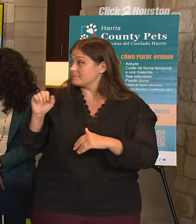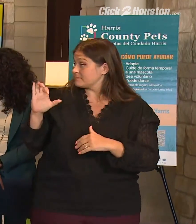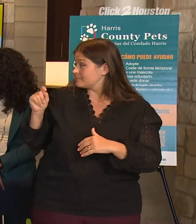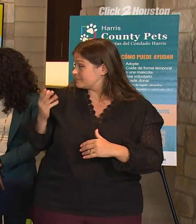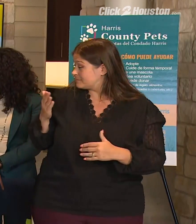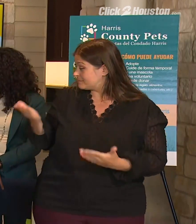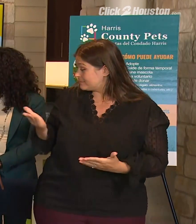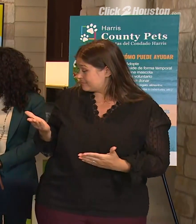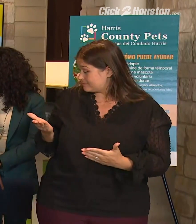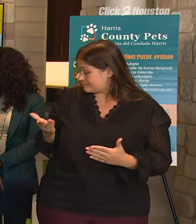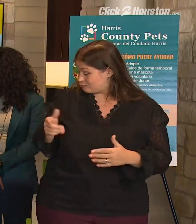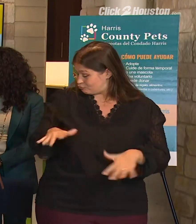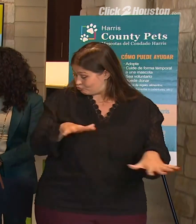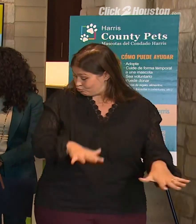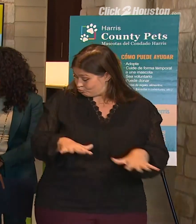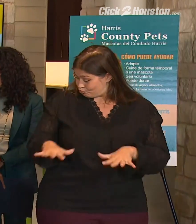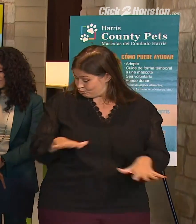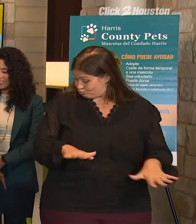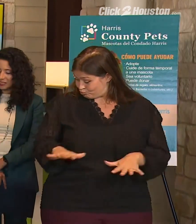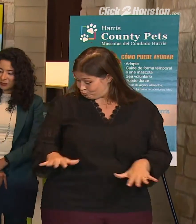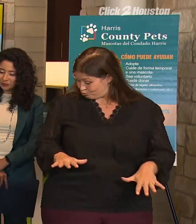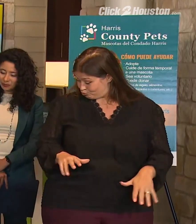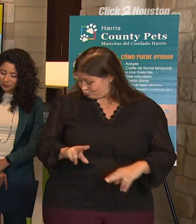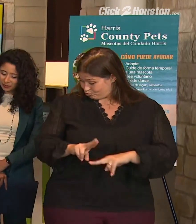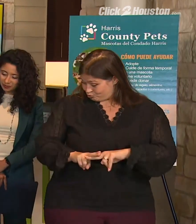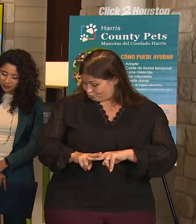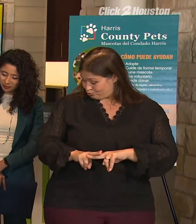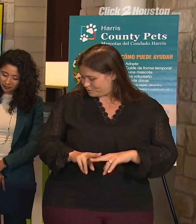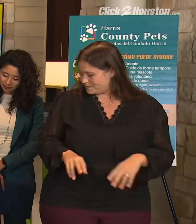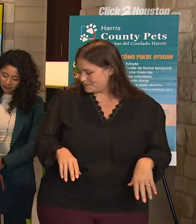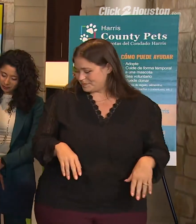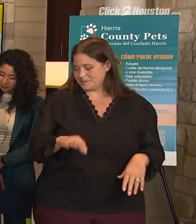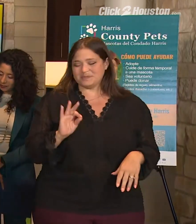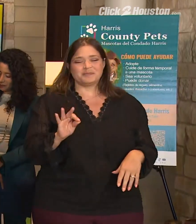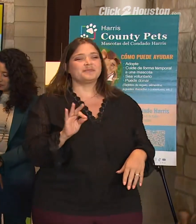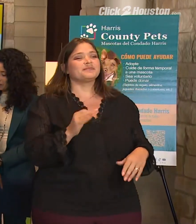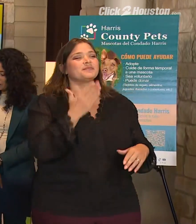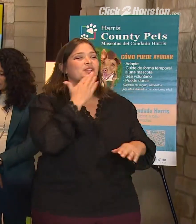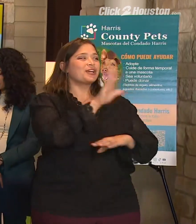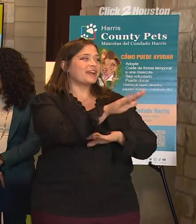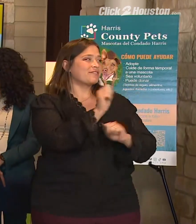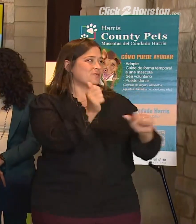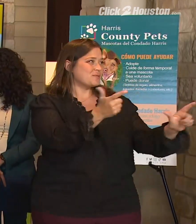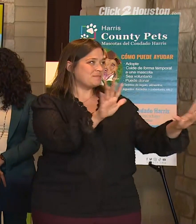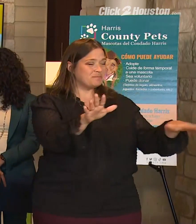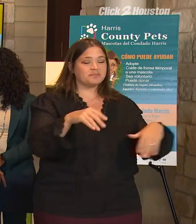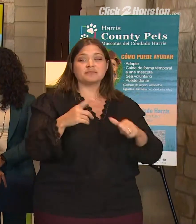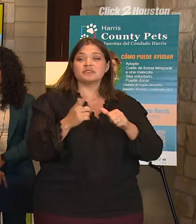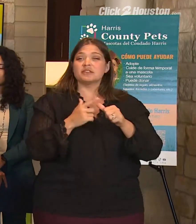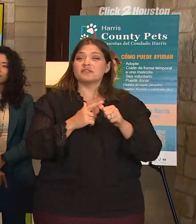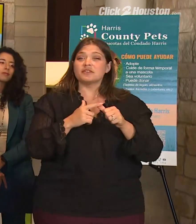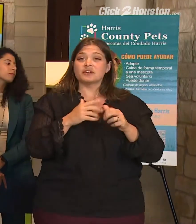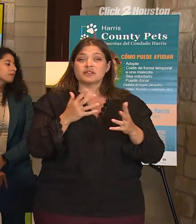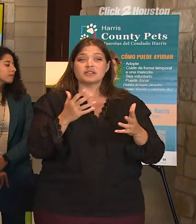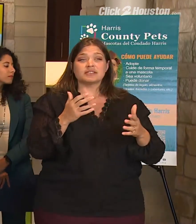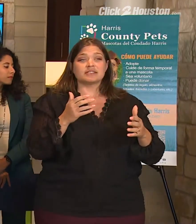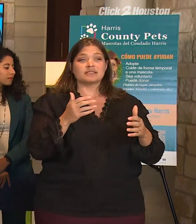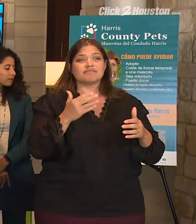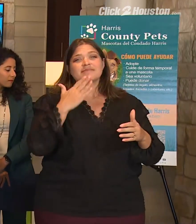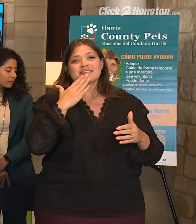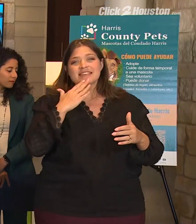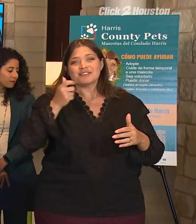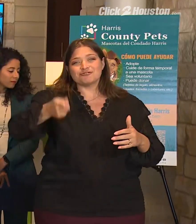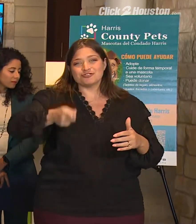You're just going to lay there, guess, right? There you go. Okay. Good afternoon, everyone. First, I'd like to start off by thanking